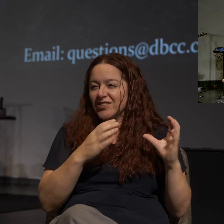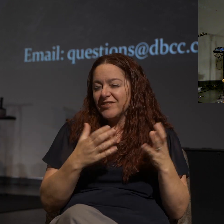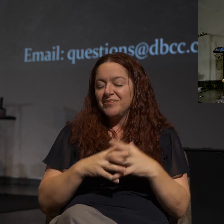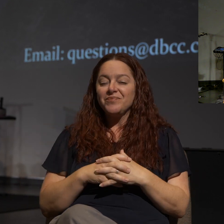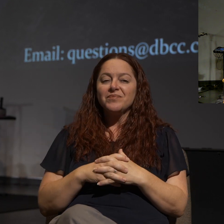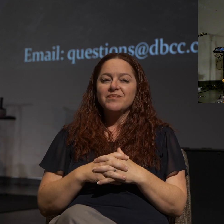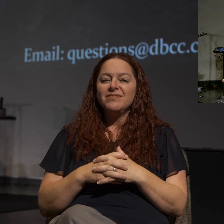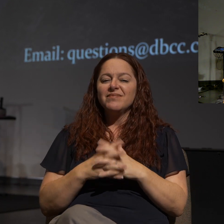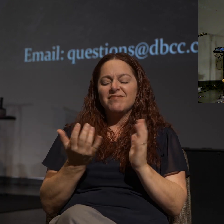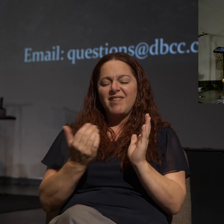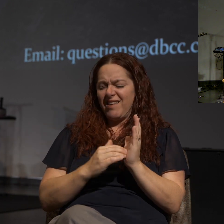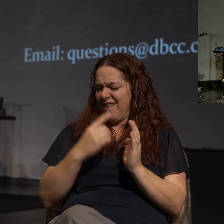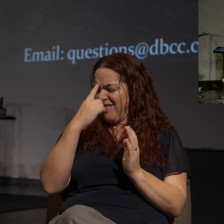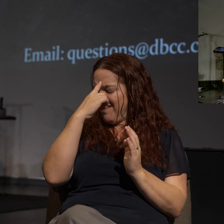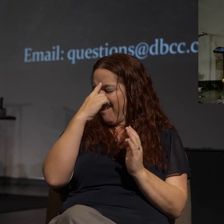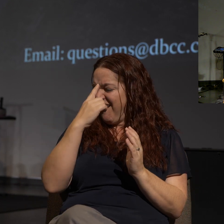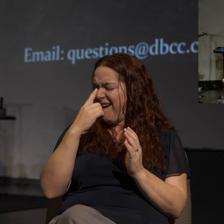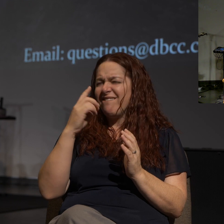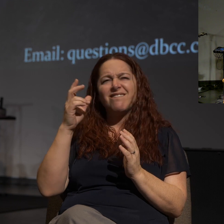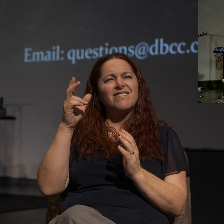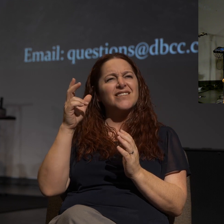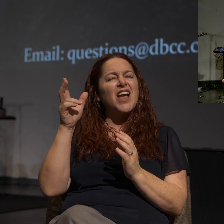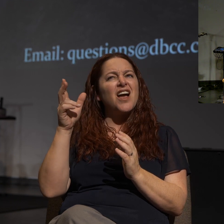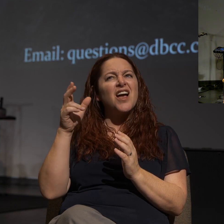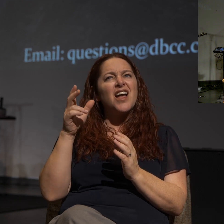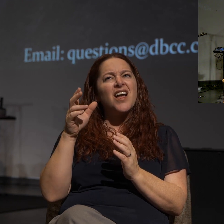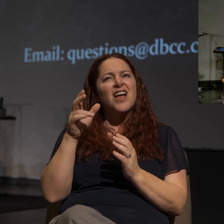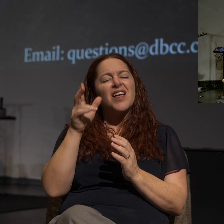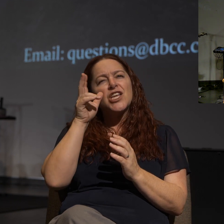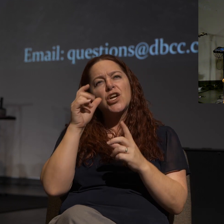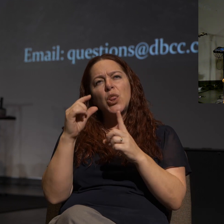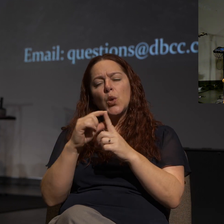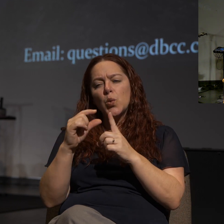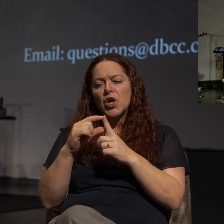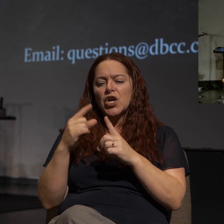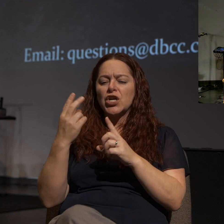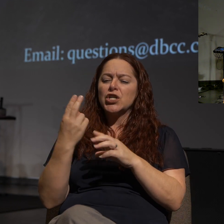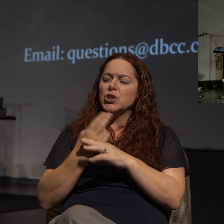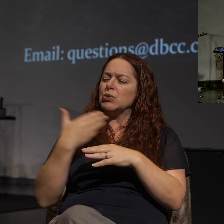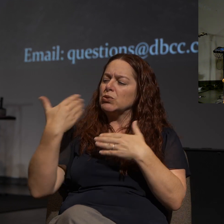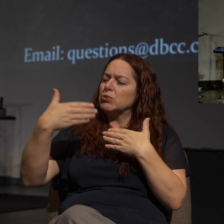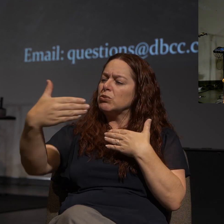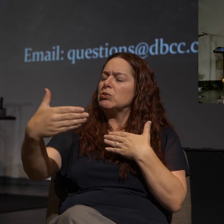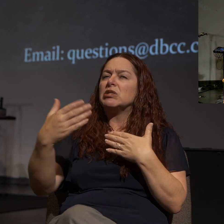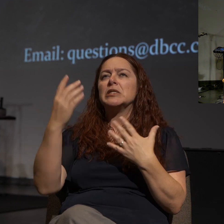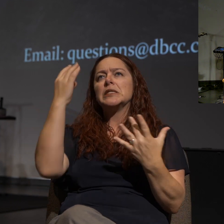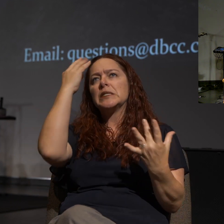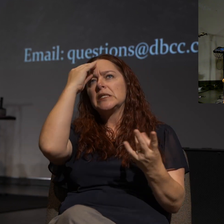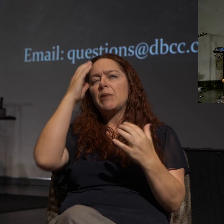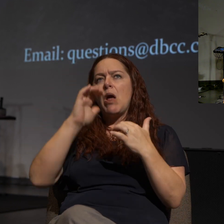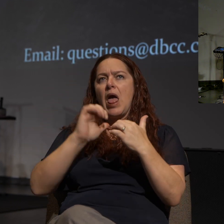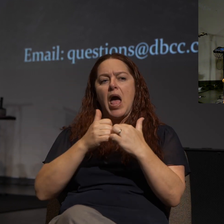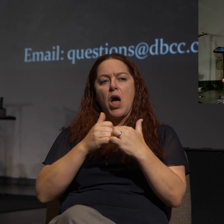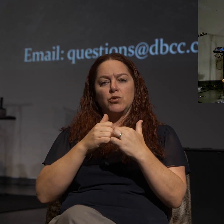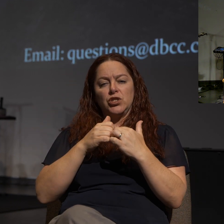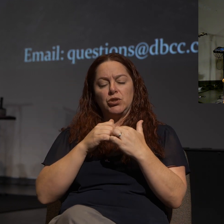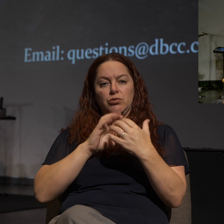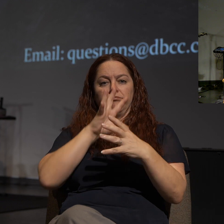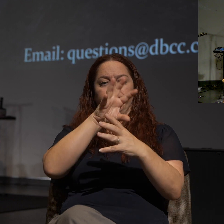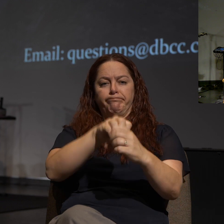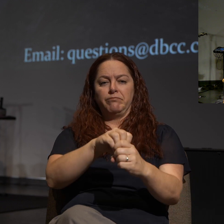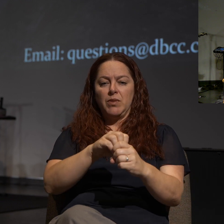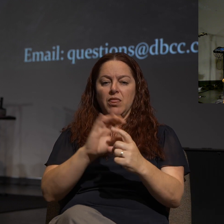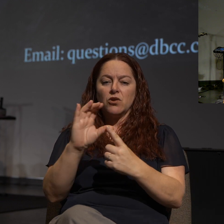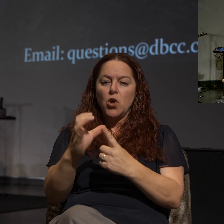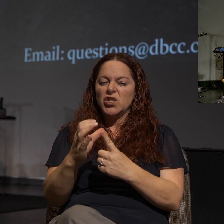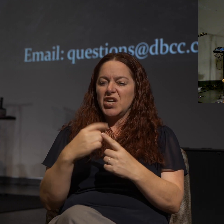again, I thought for a while, I've been hearing this word used in various places as a way to think about how we engage the culture. And I was a little